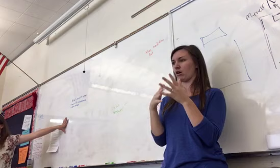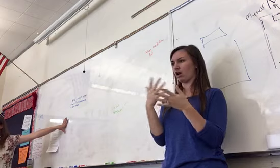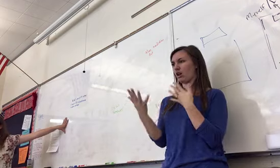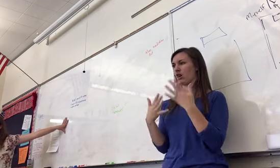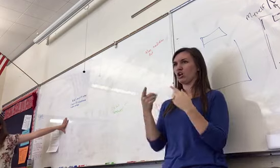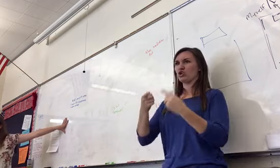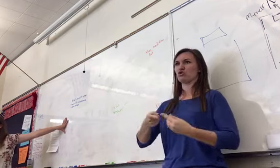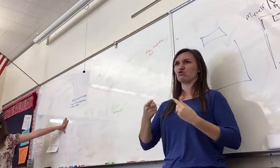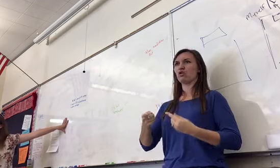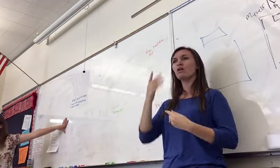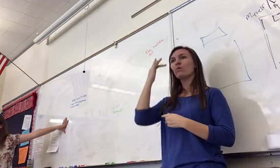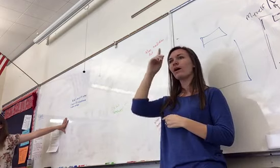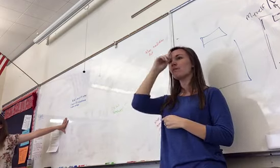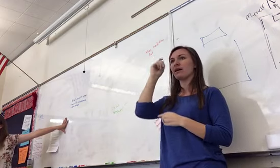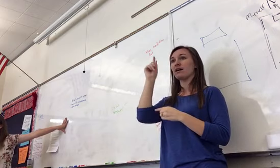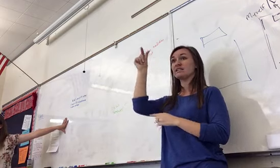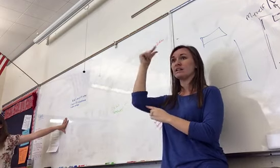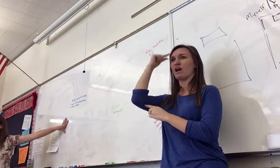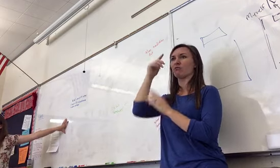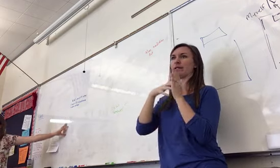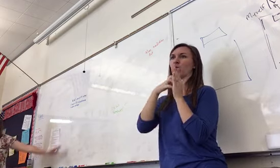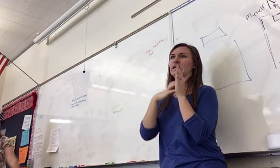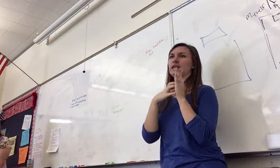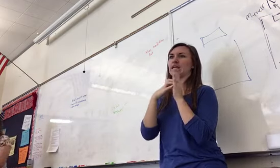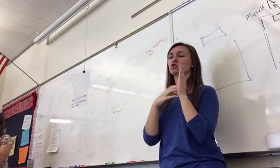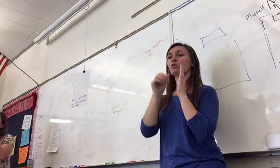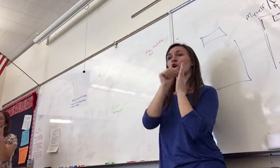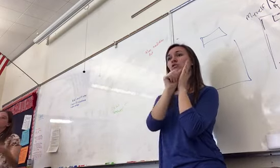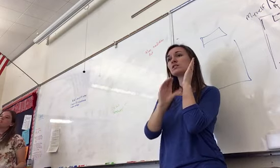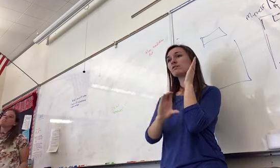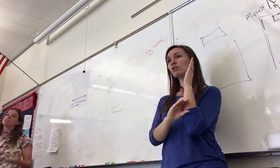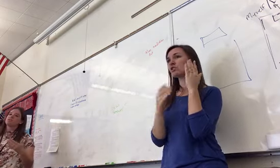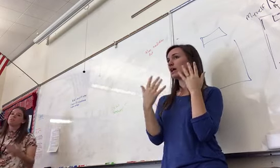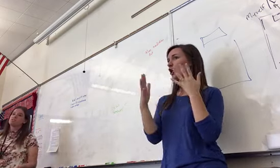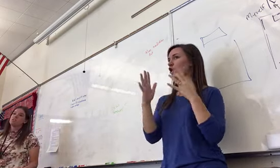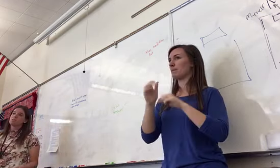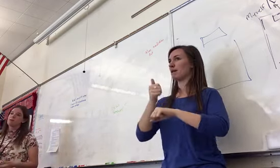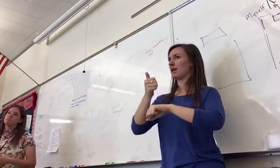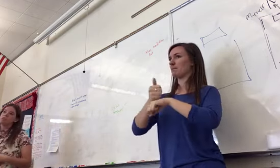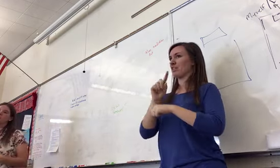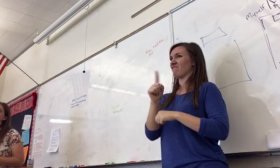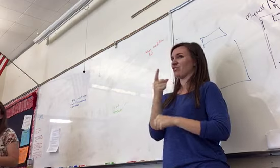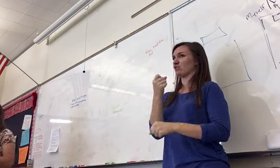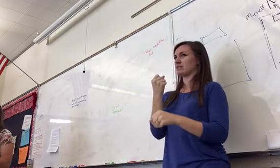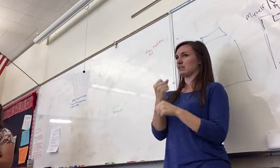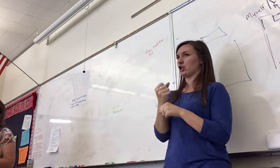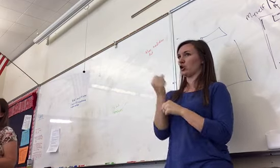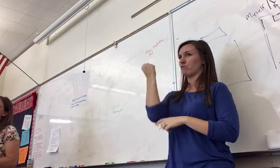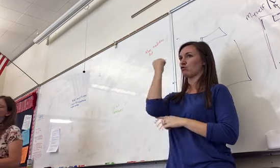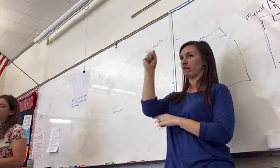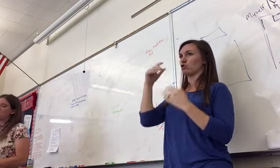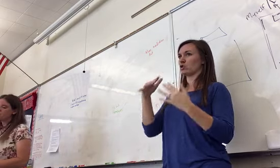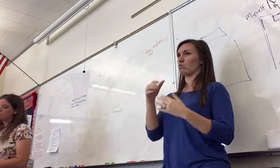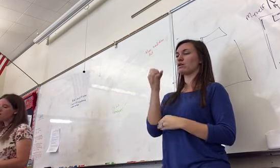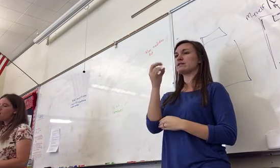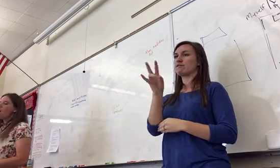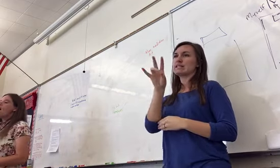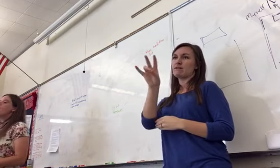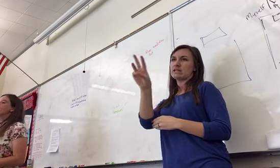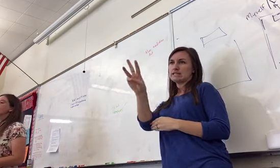government. So the Articles of Confederation had already been implemented the first year of the Revolutionary War, 1776. And